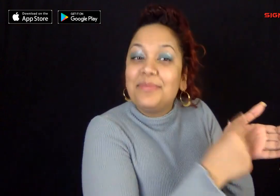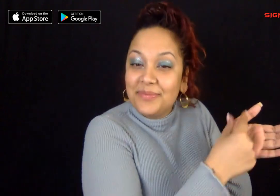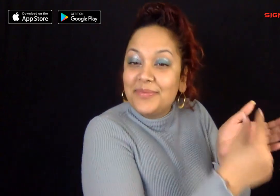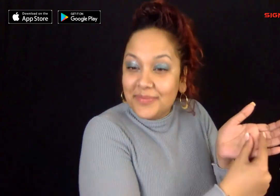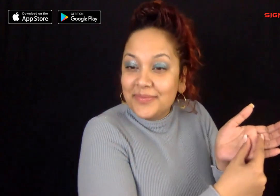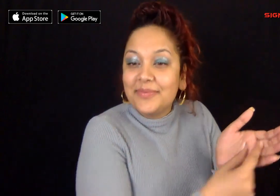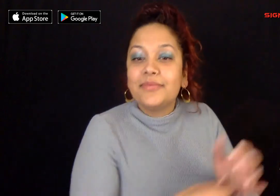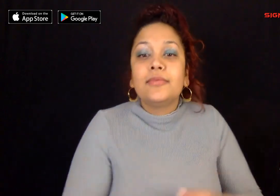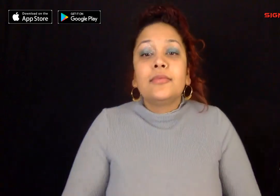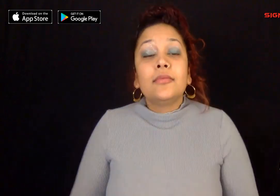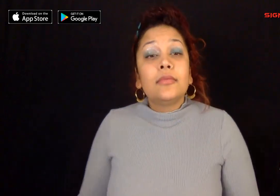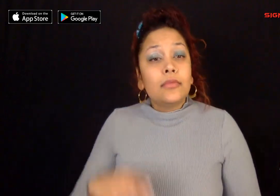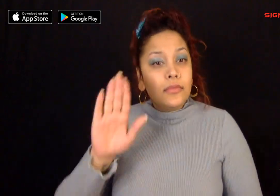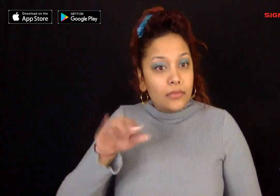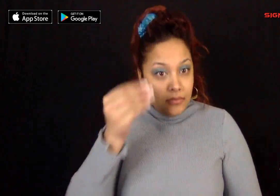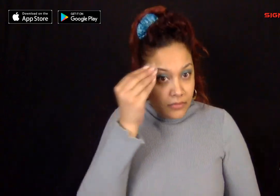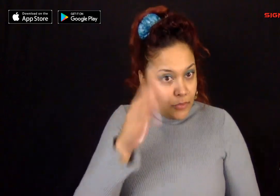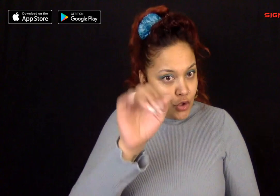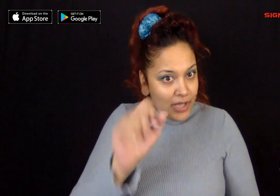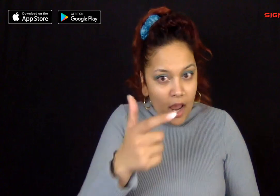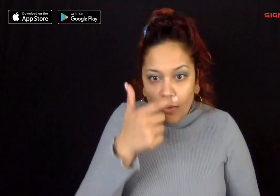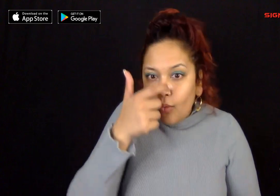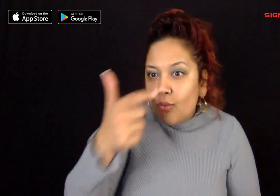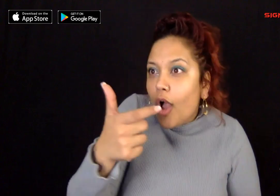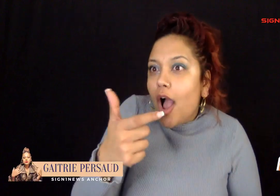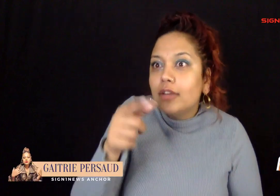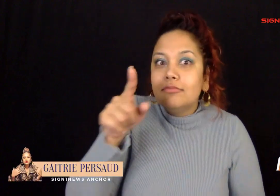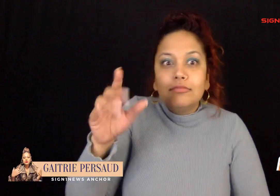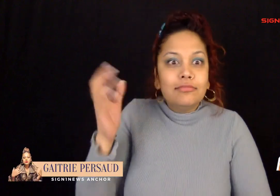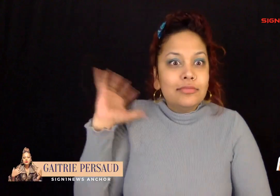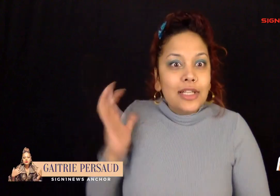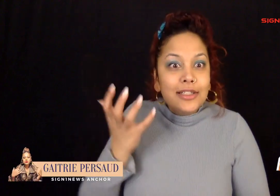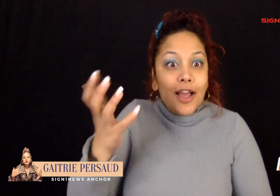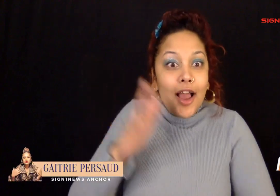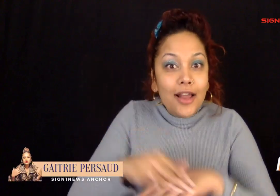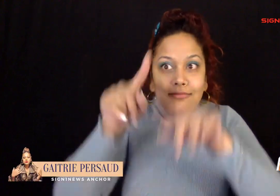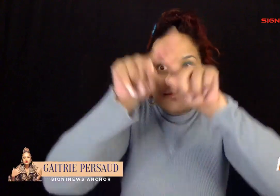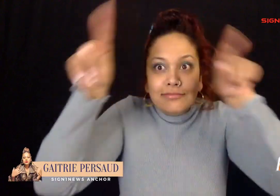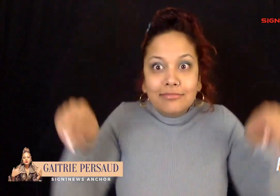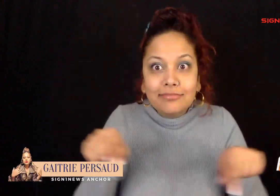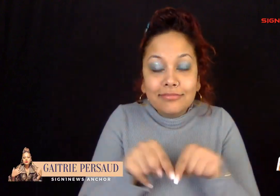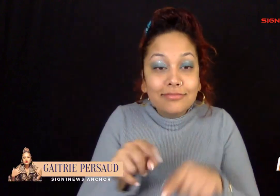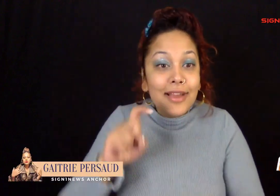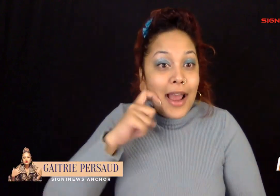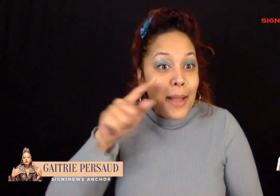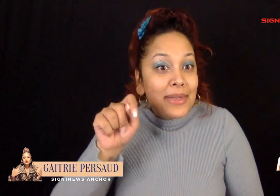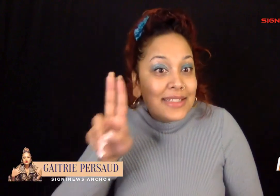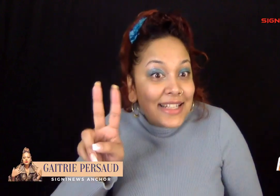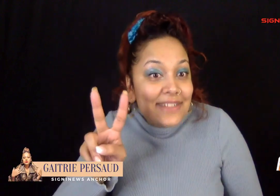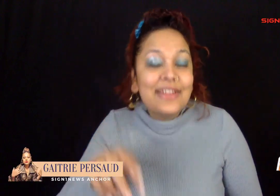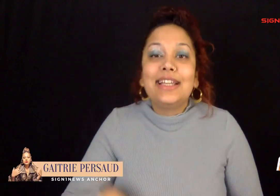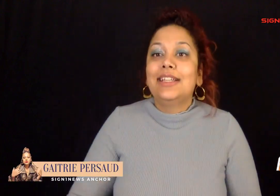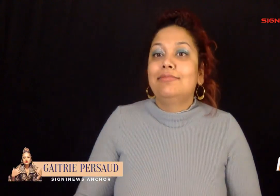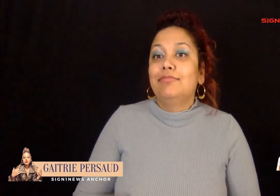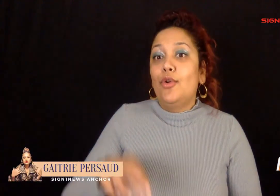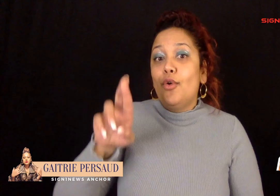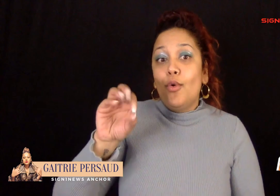smartphone. And you can also watch on Apple TV, Roku,